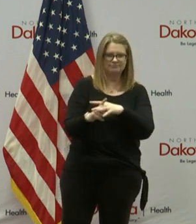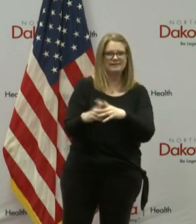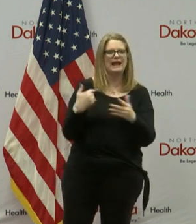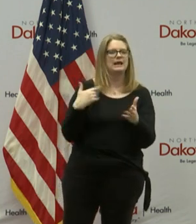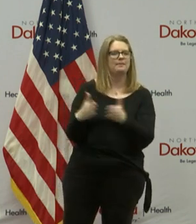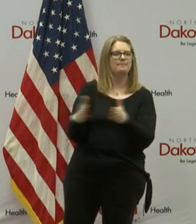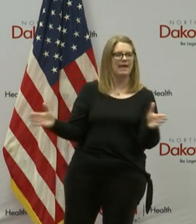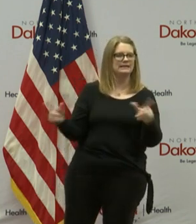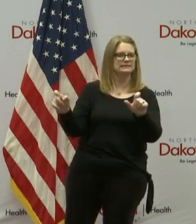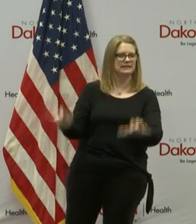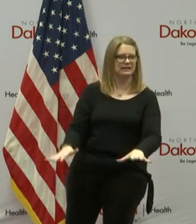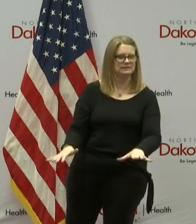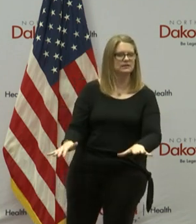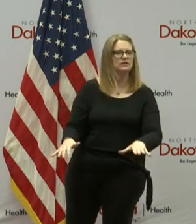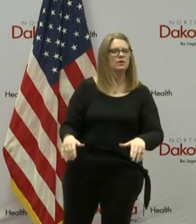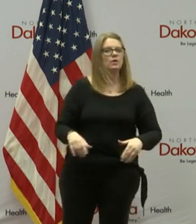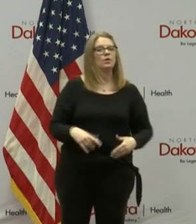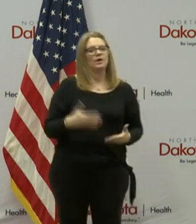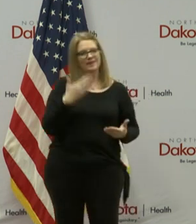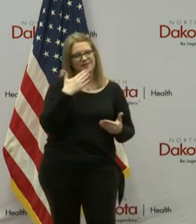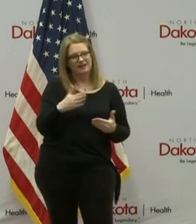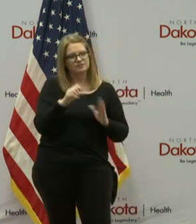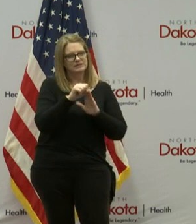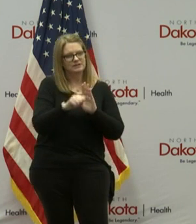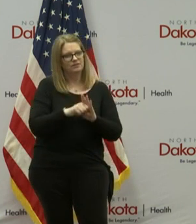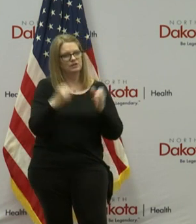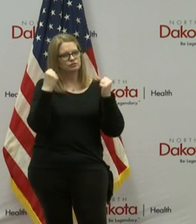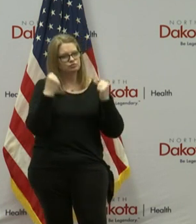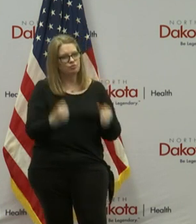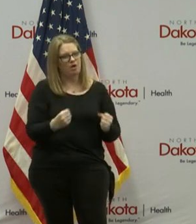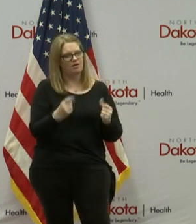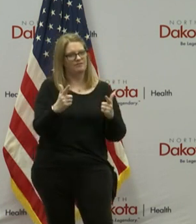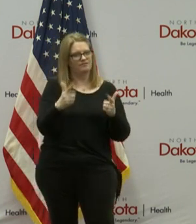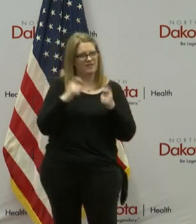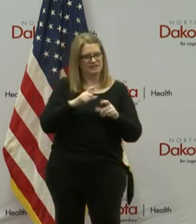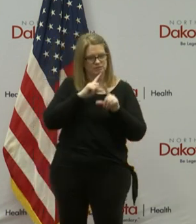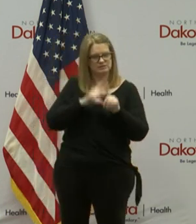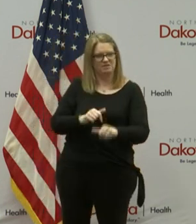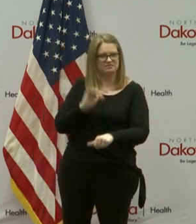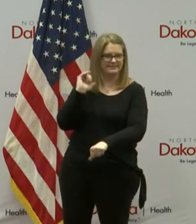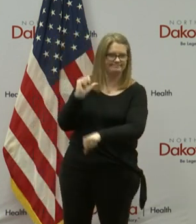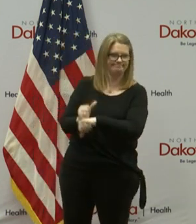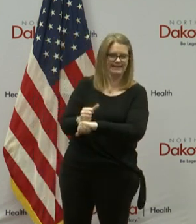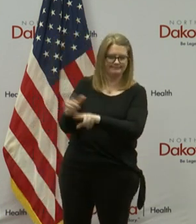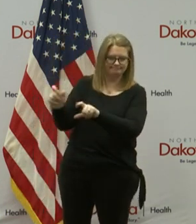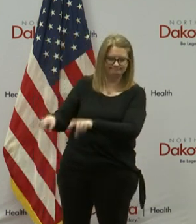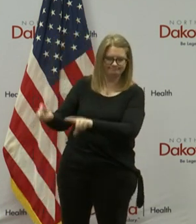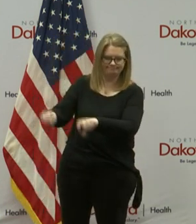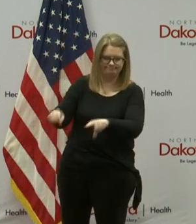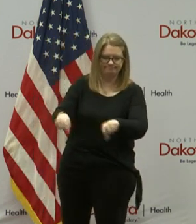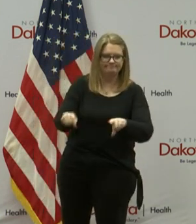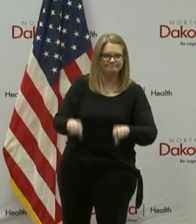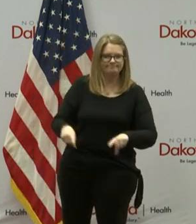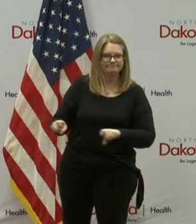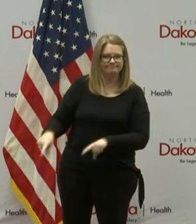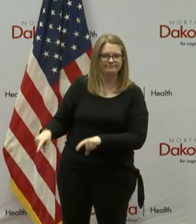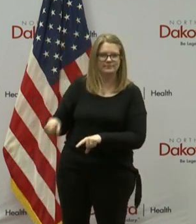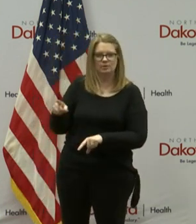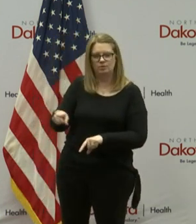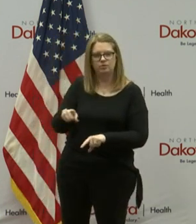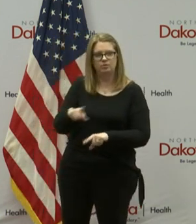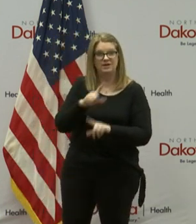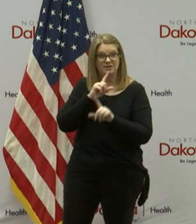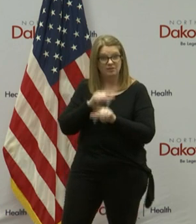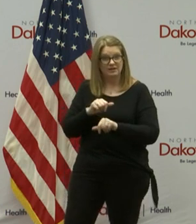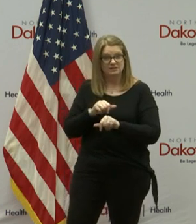We thank the state for their strong, swift response in holding this event. The results of this event have greatly